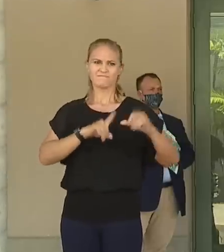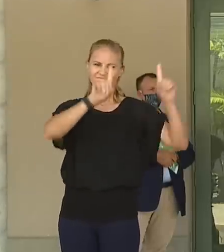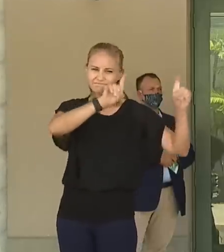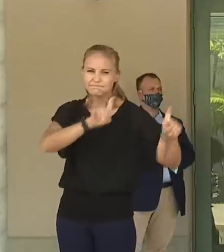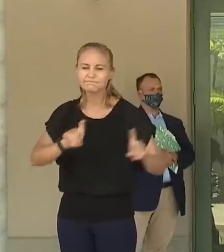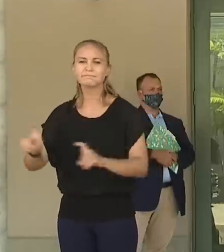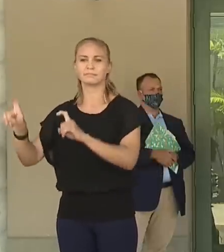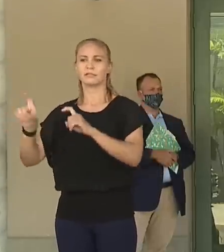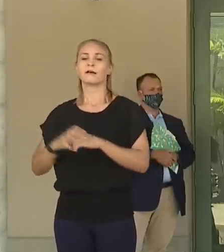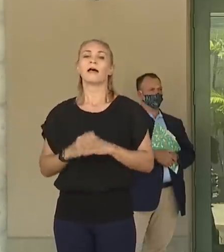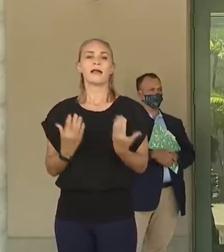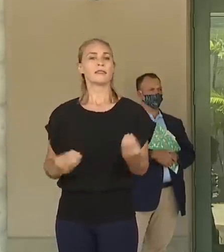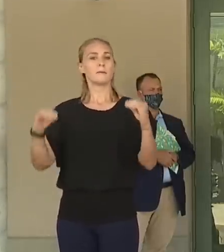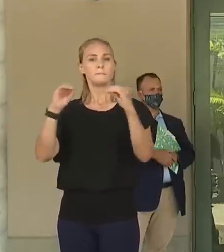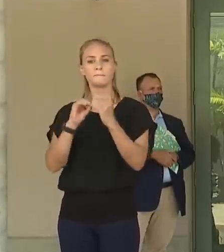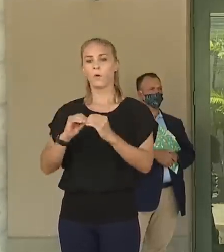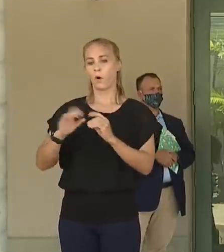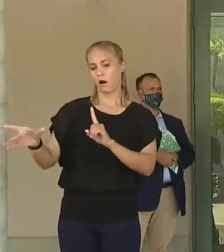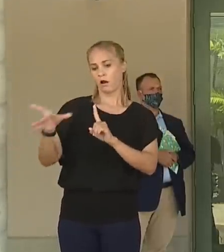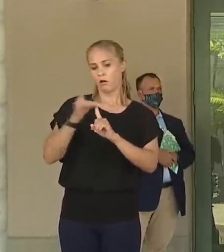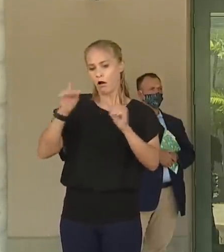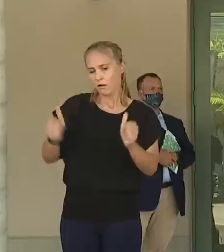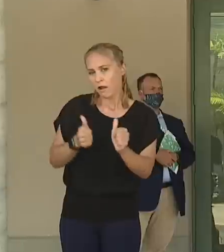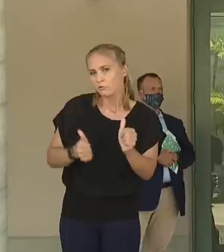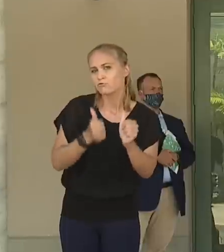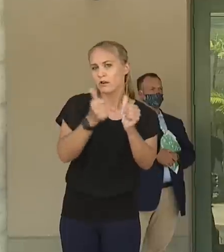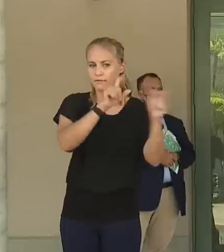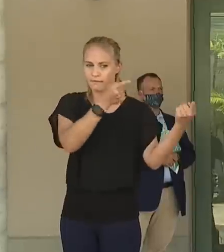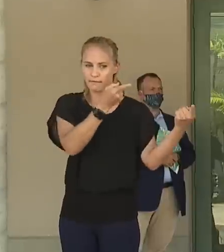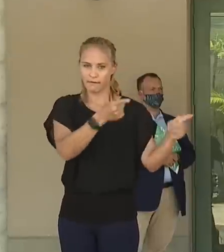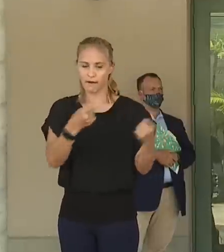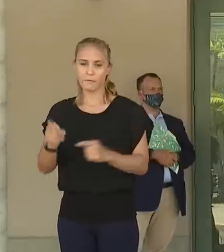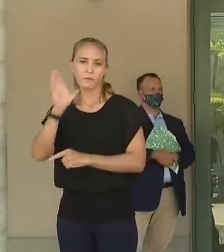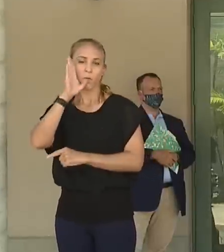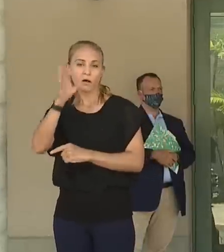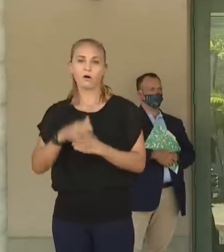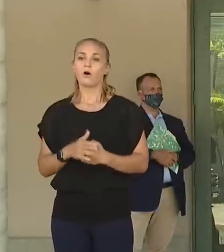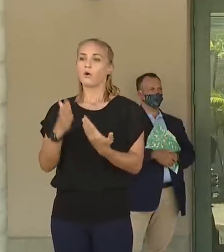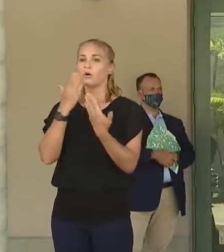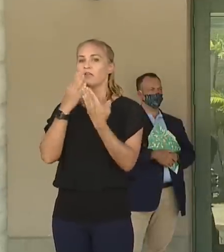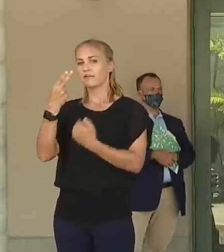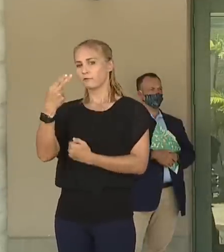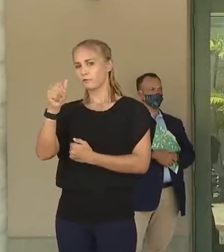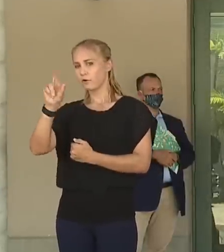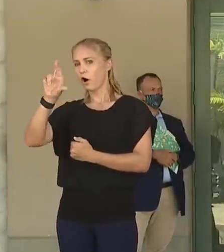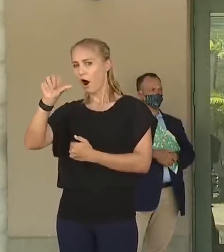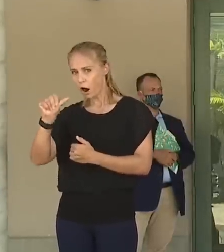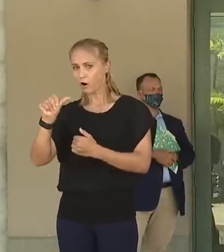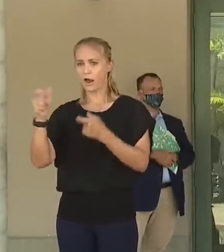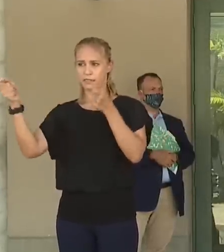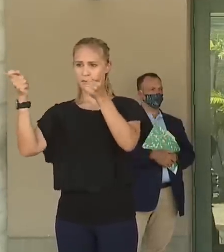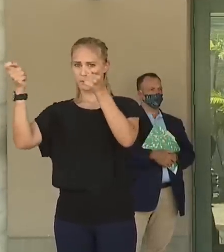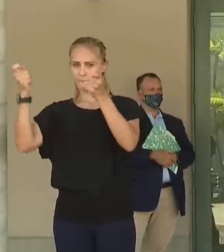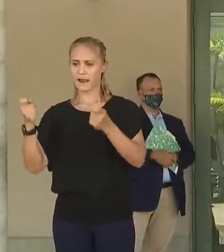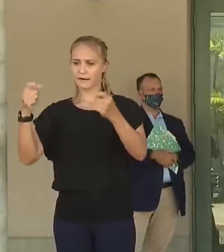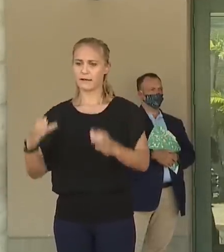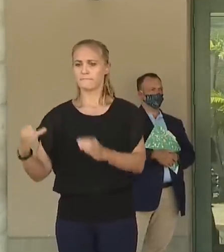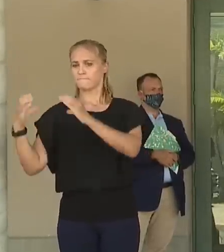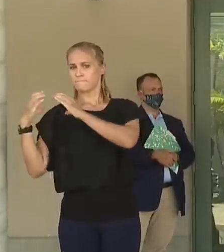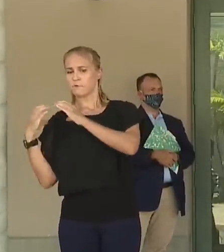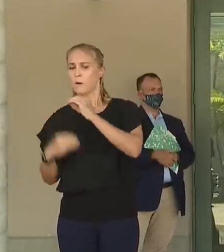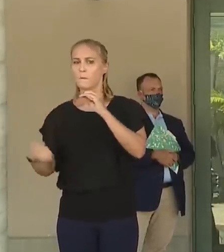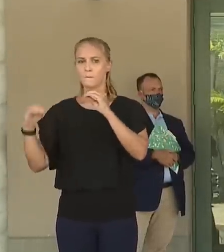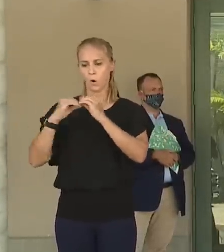Number two, more contact tracing. We're grateful that General Haar and the incident command has taken on a more aggressive